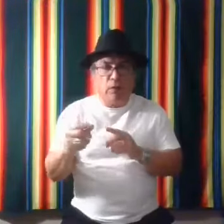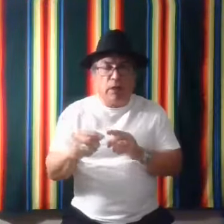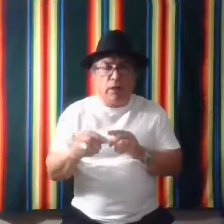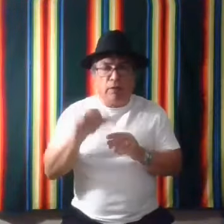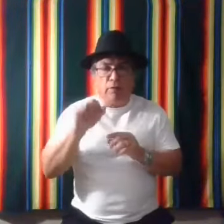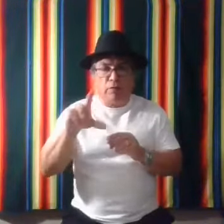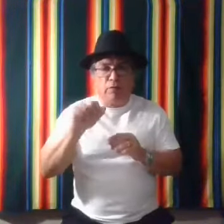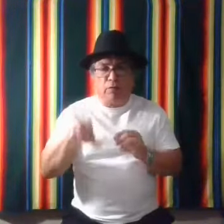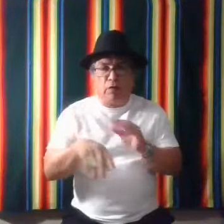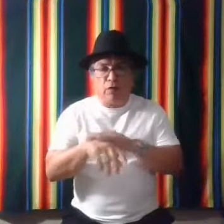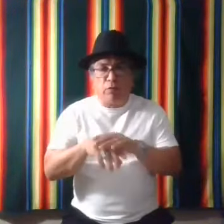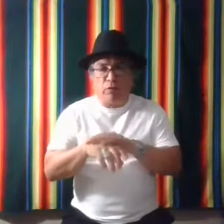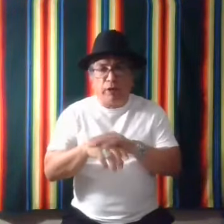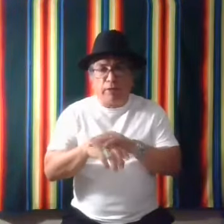Uh, talking with our hands.